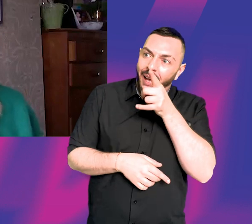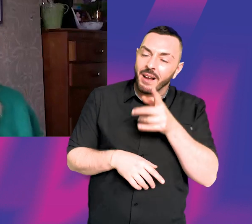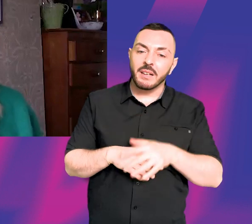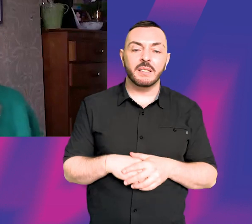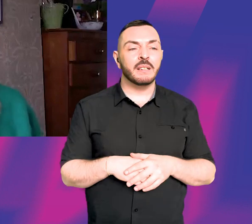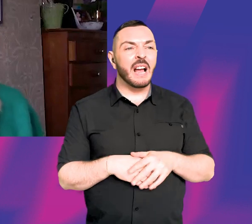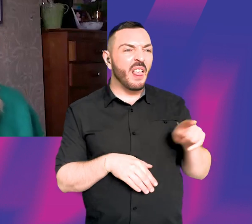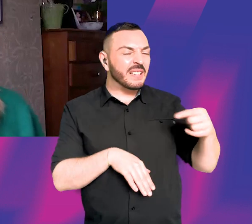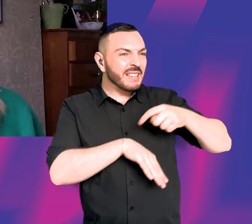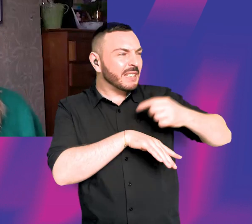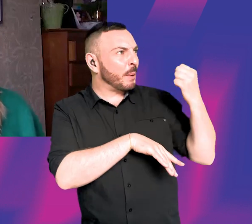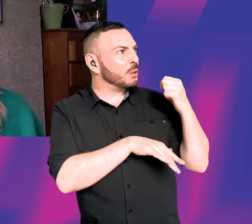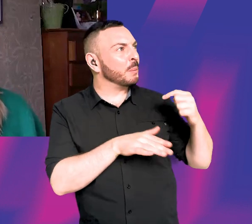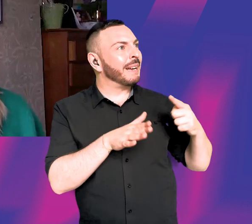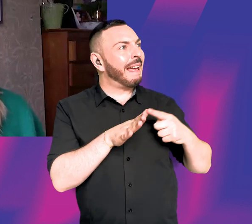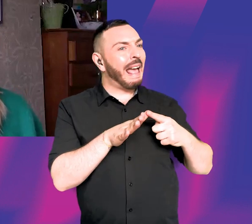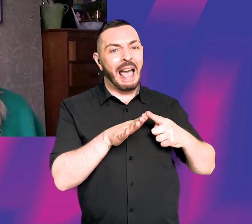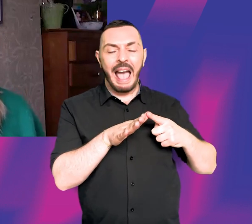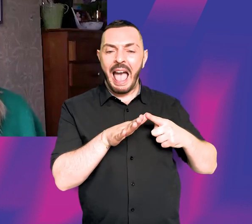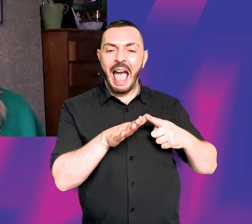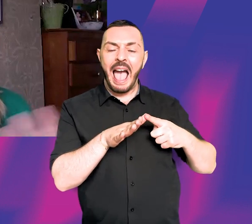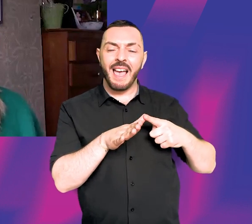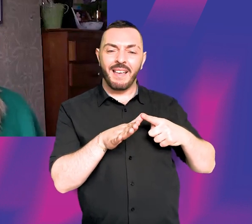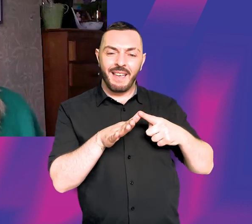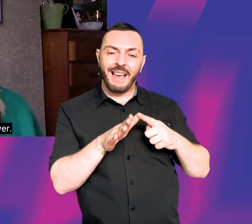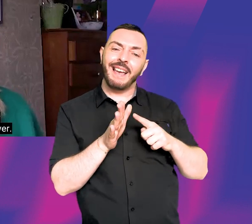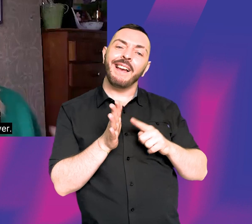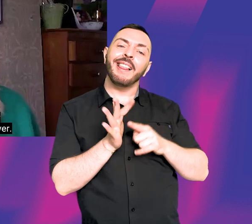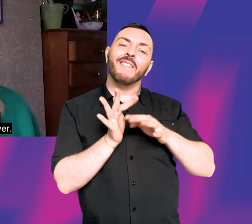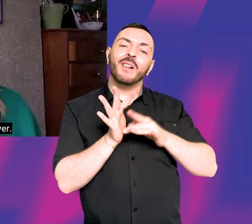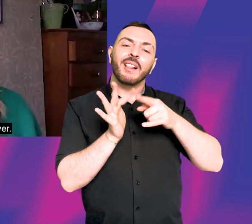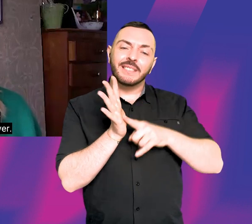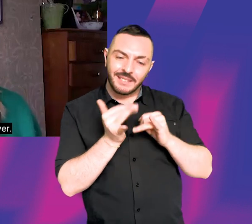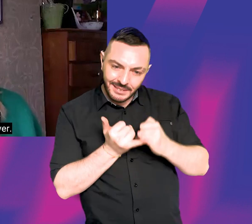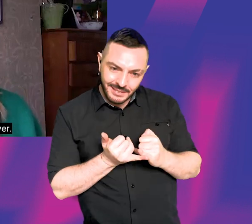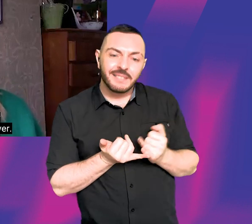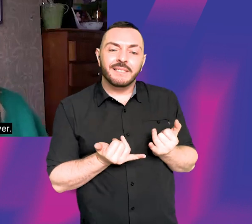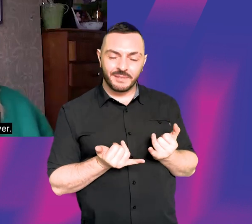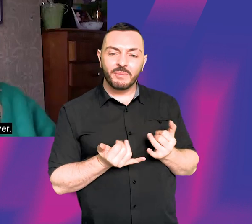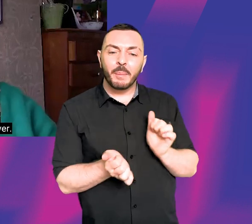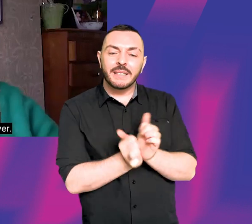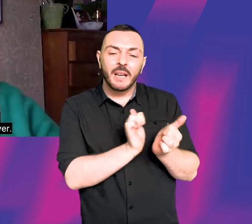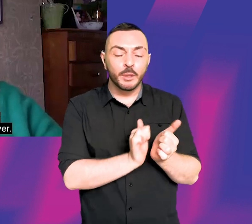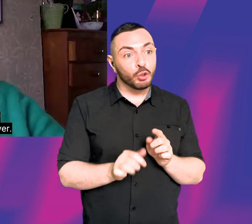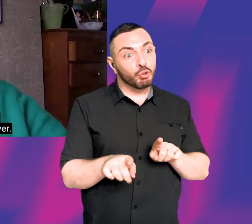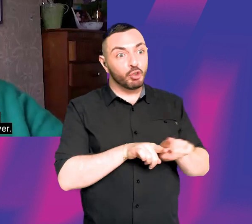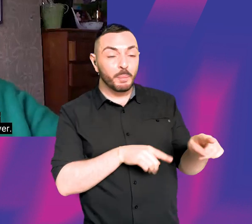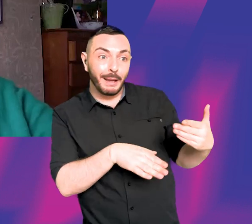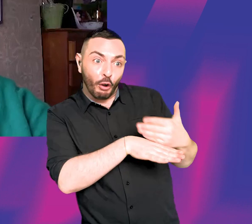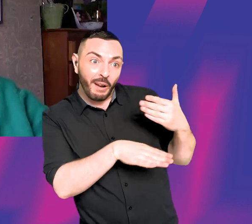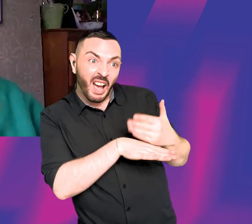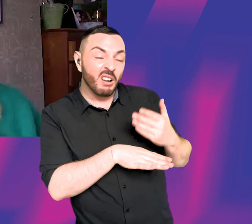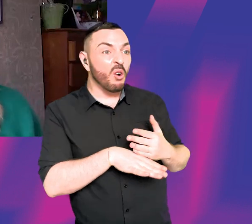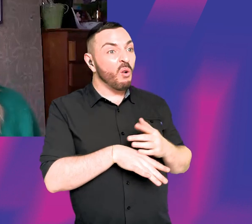was doing my A-levels. You should think about maybe, you know, becoming, think about having it as a career or applying for drama schools or whatever.